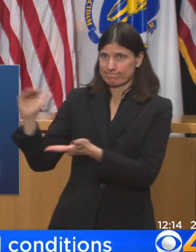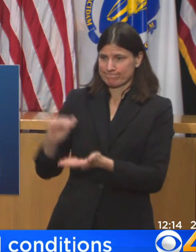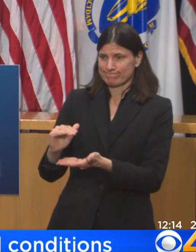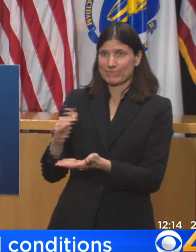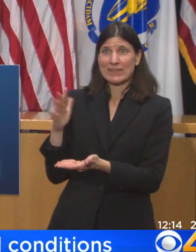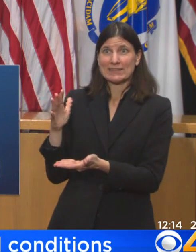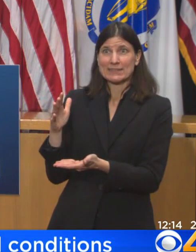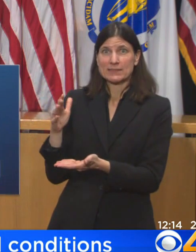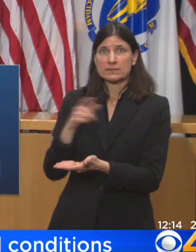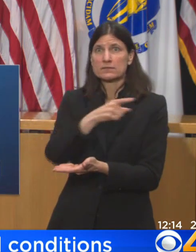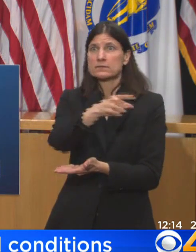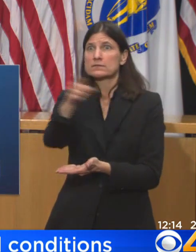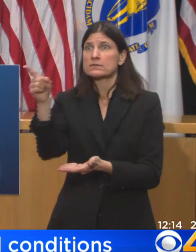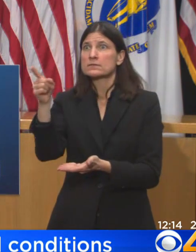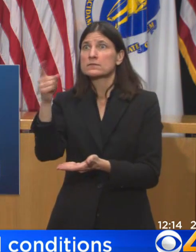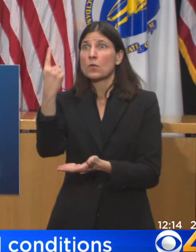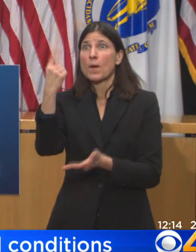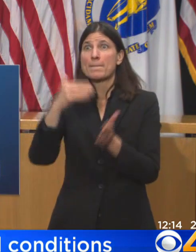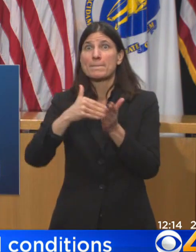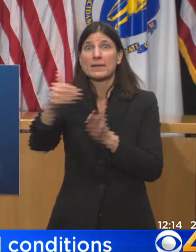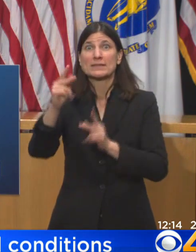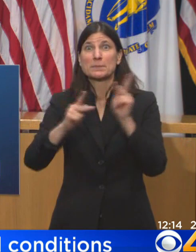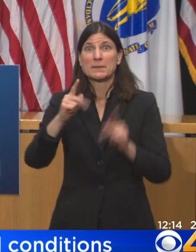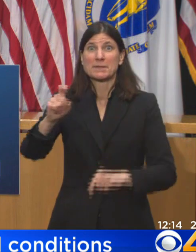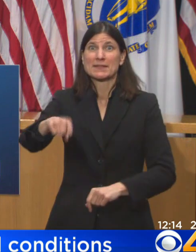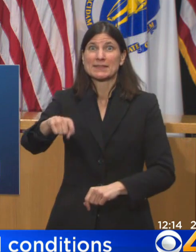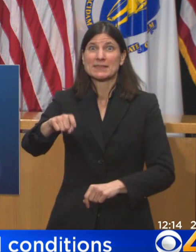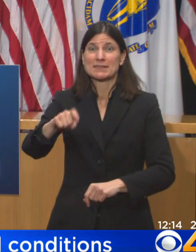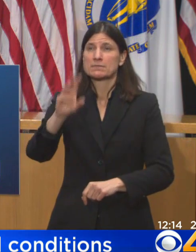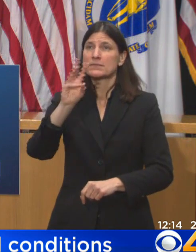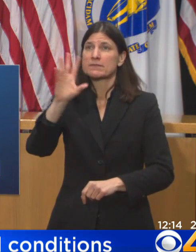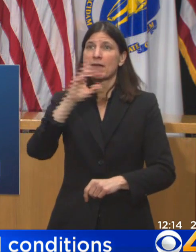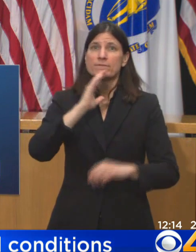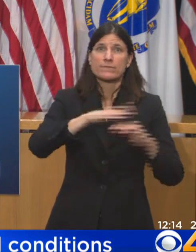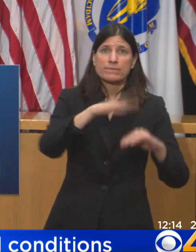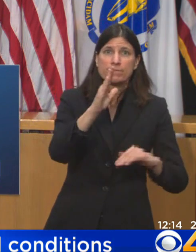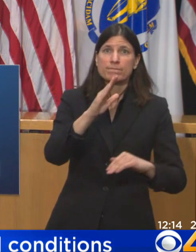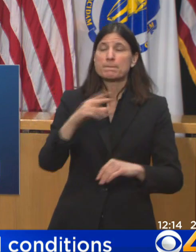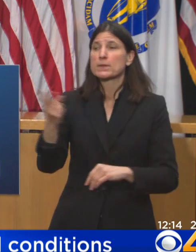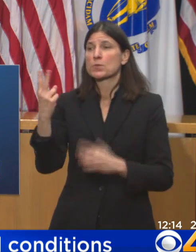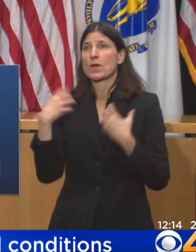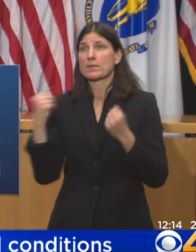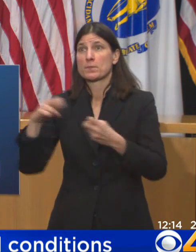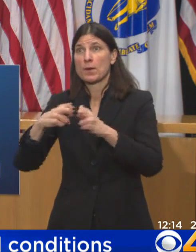somewhere around a million people that's going to be joining the ranks of those who are eligible.